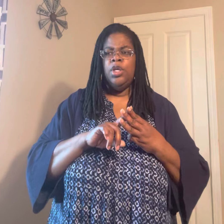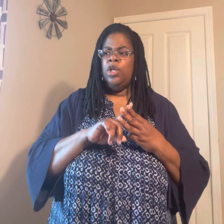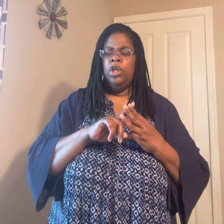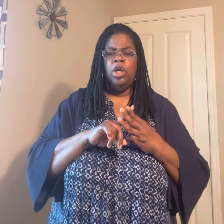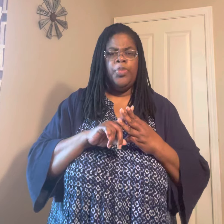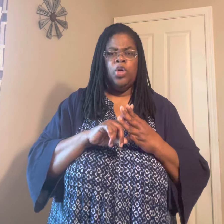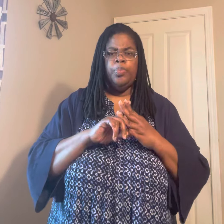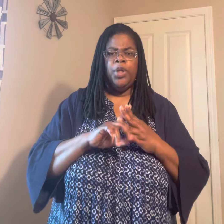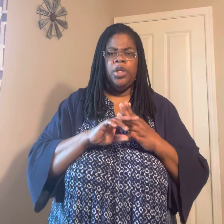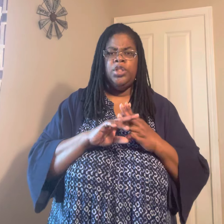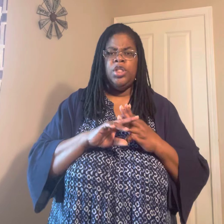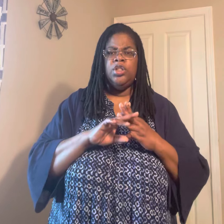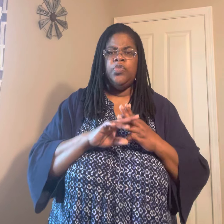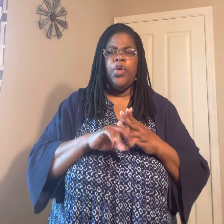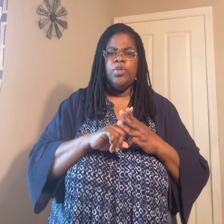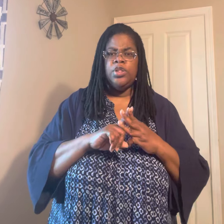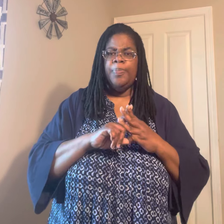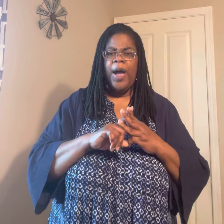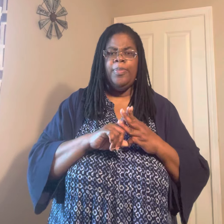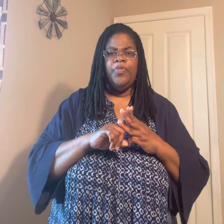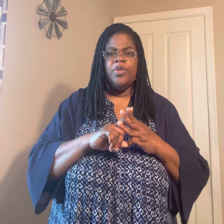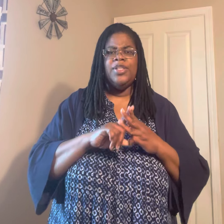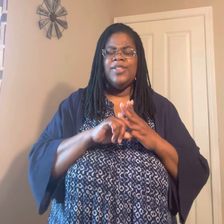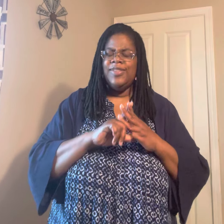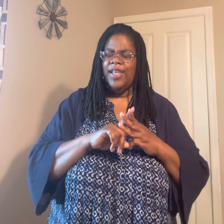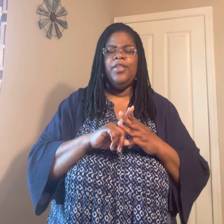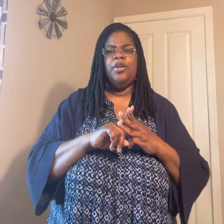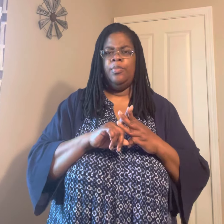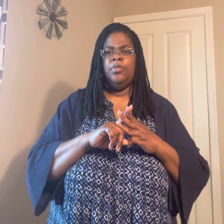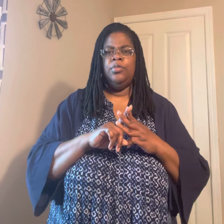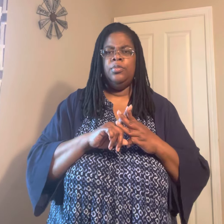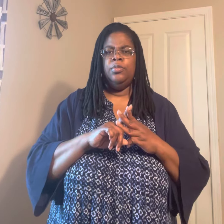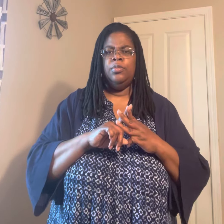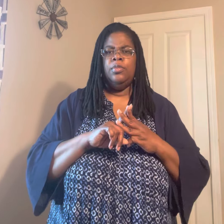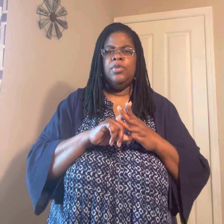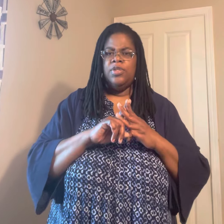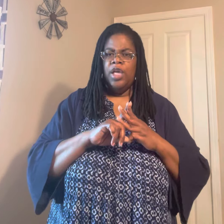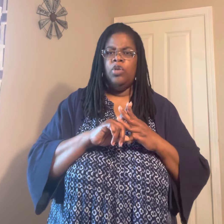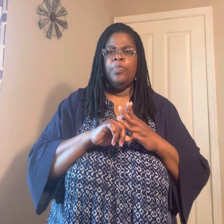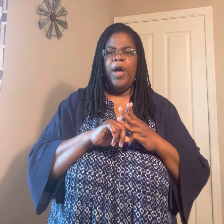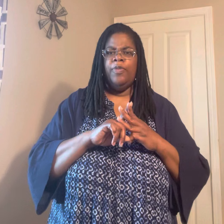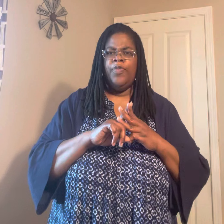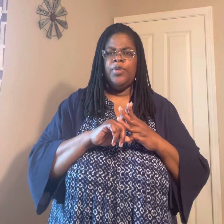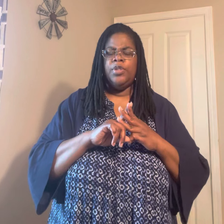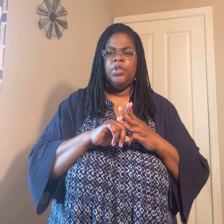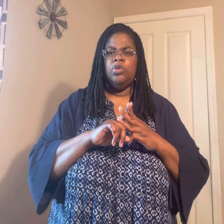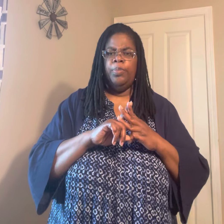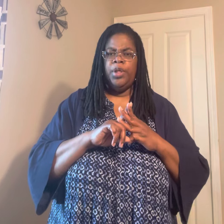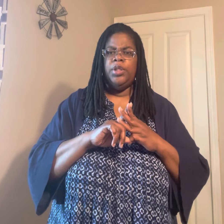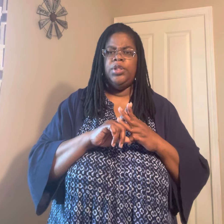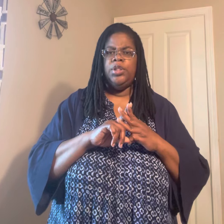Look up those blood of Jesus verses. Bible verses. And say them. Say those Bible verses. On the blood of Jesus.